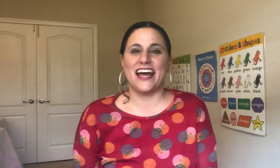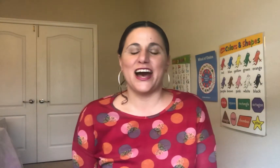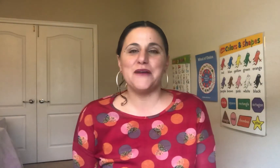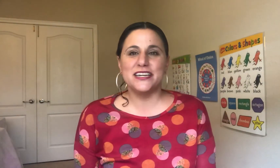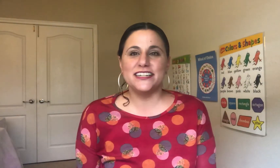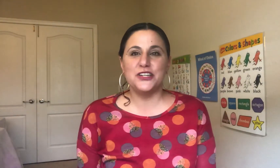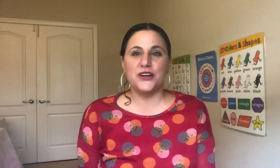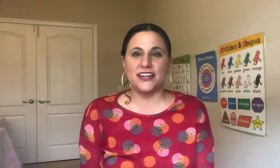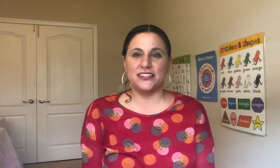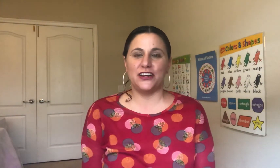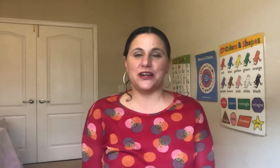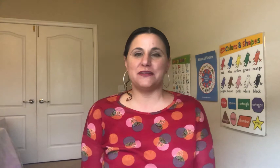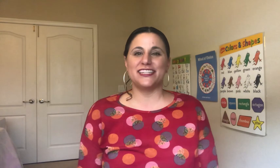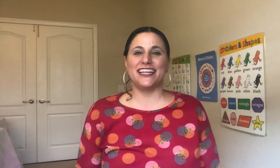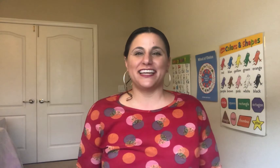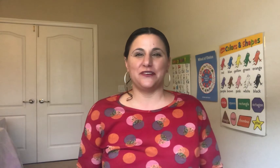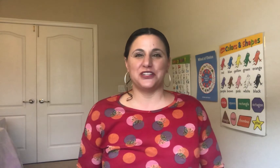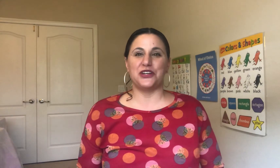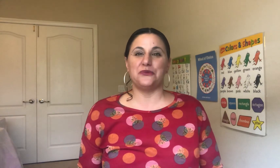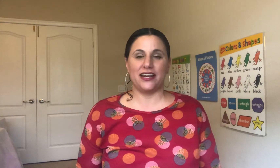I'm going to teach you how to say your name in sign language. Are you ready?